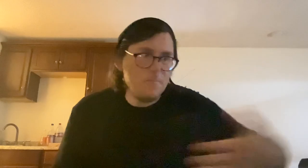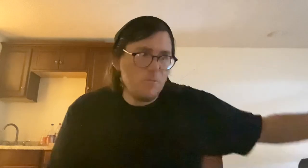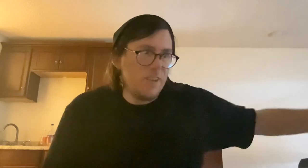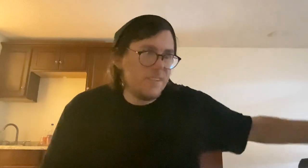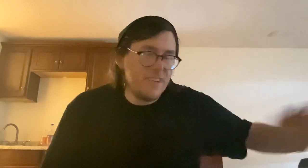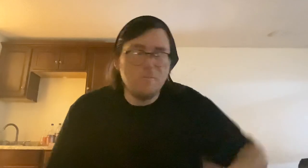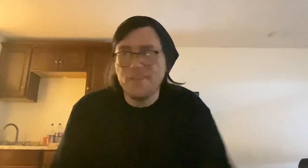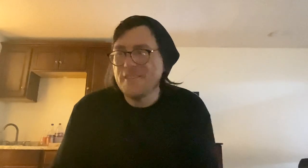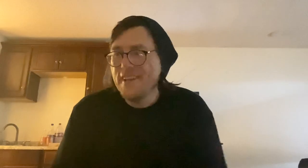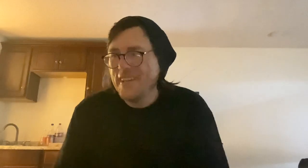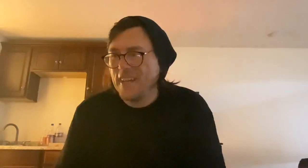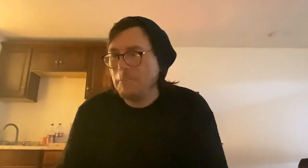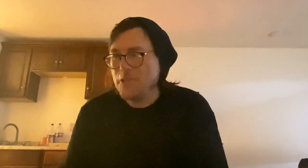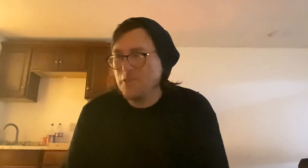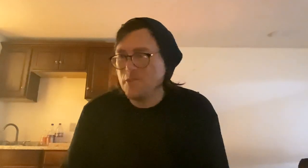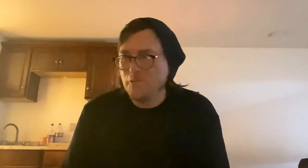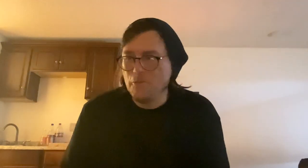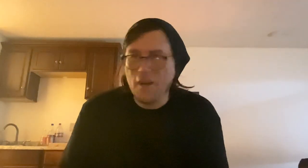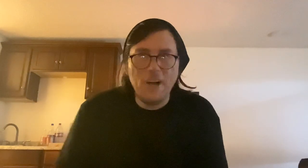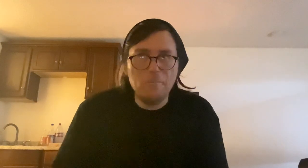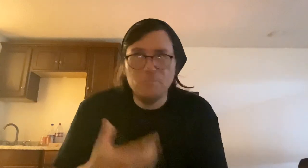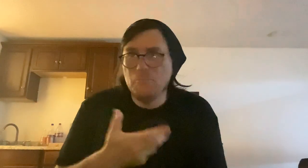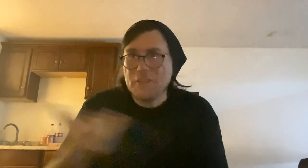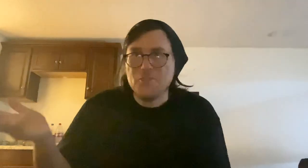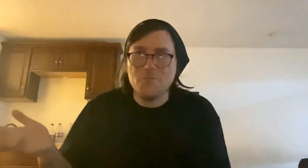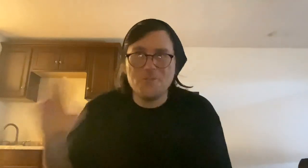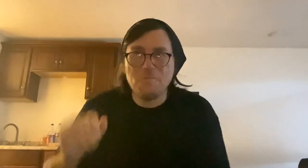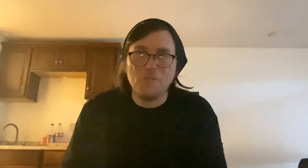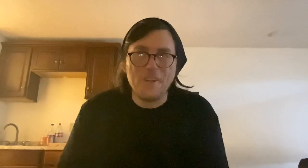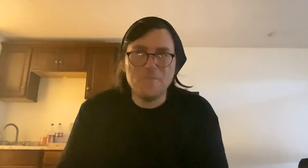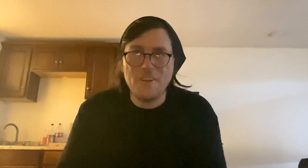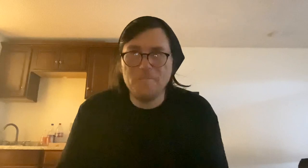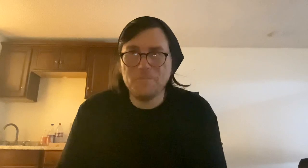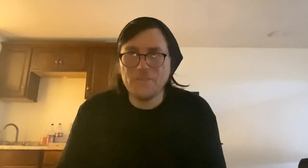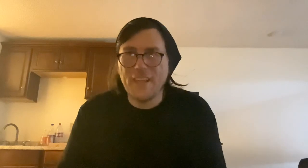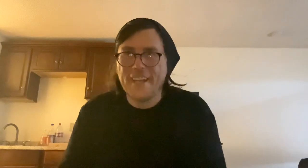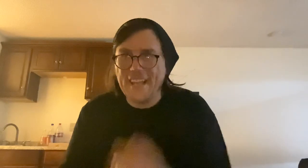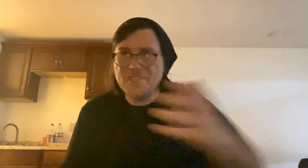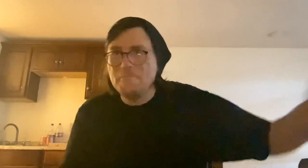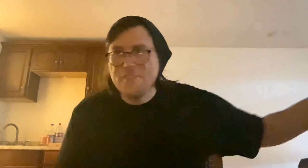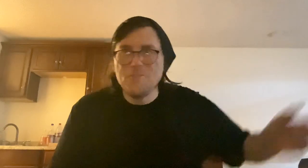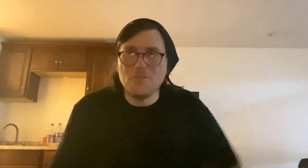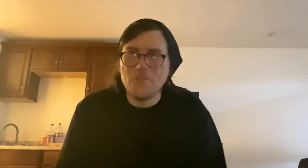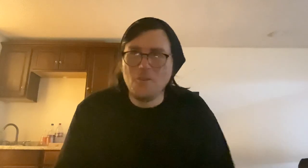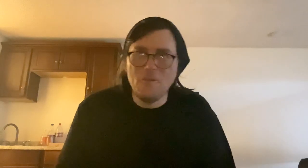we did was got commissions through messenger programs, you know, like Instant Messenger or